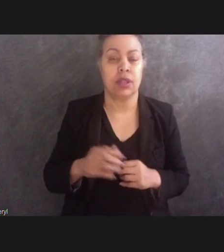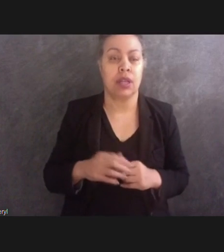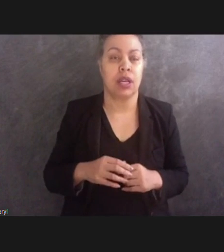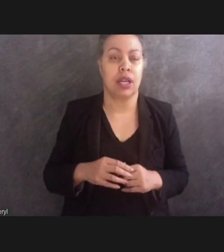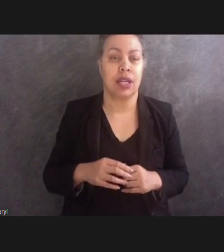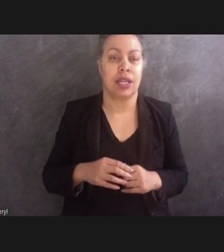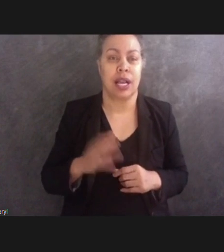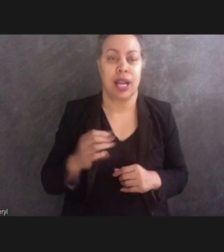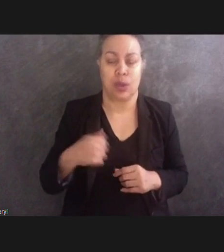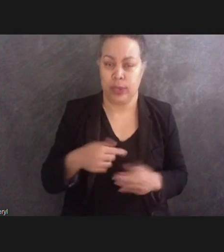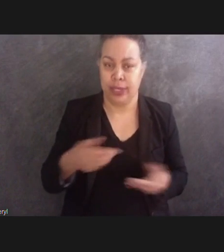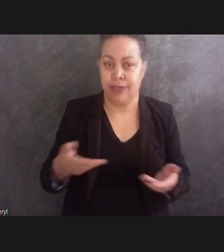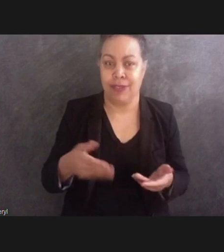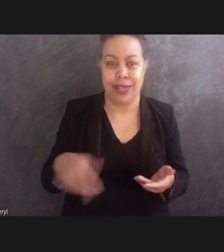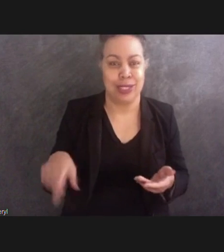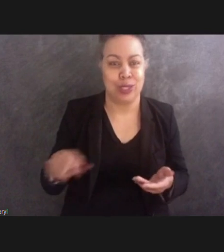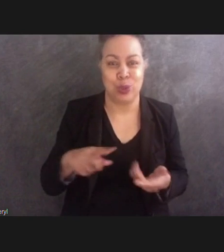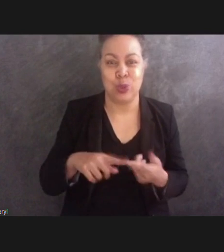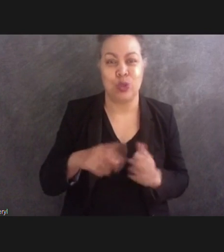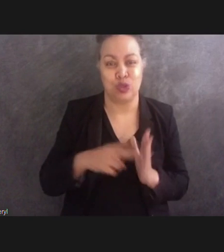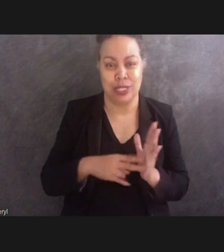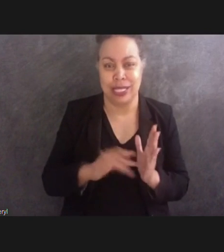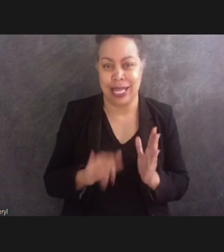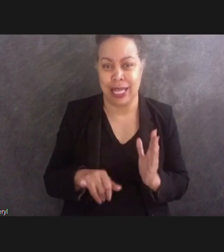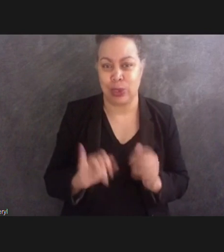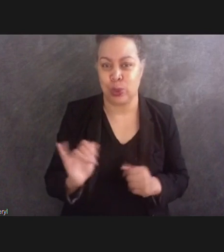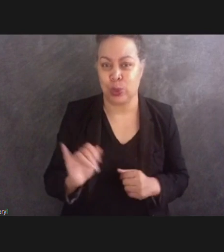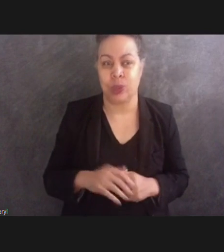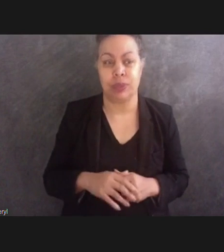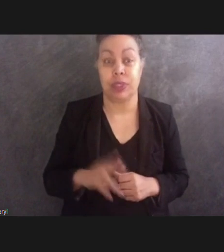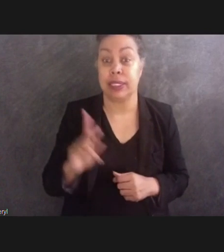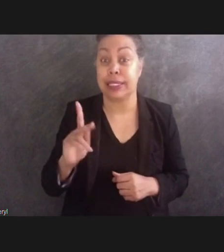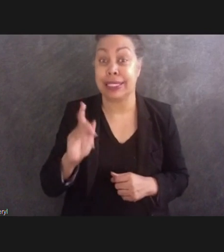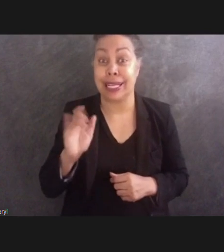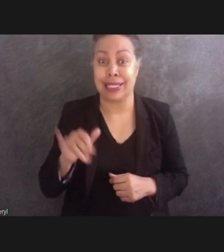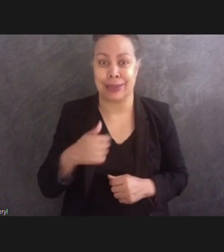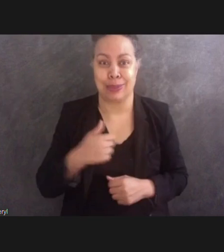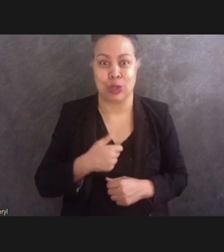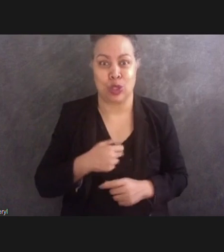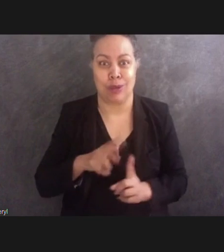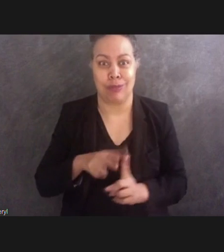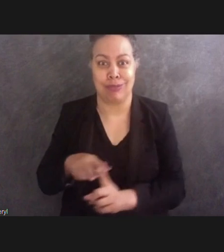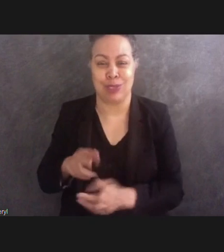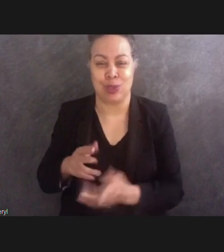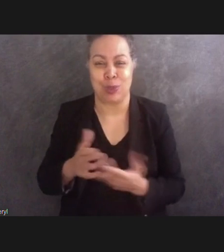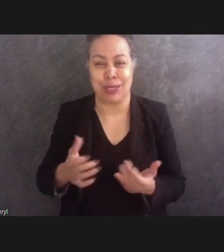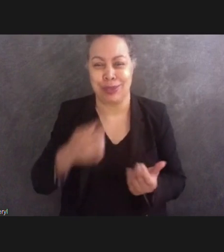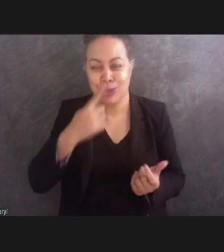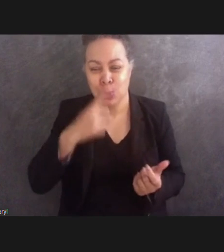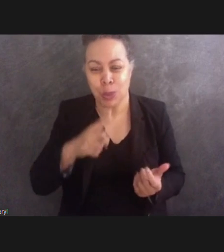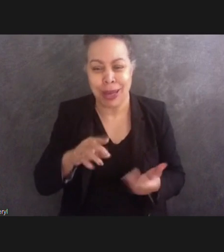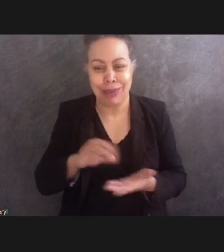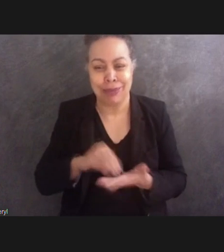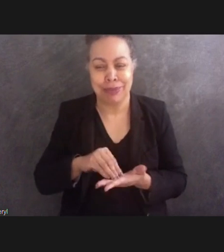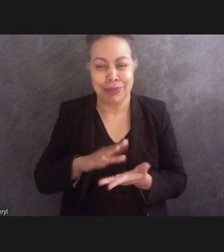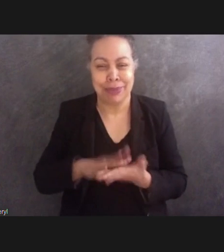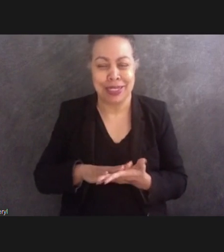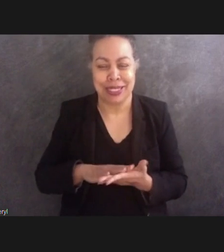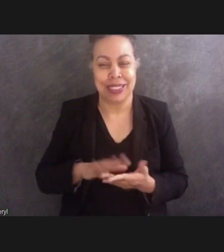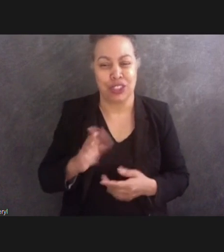you to read that as well. Kelly, if you wouldn't mind, I'm sorry to ask you so much. But it's something